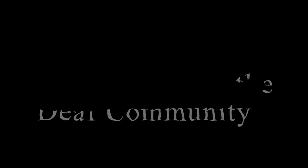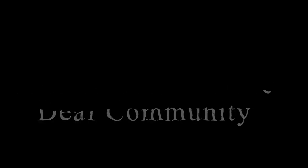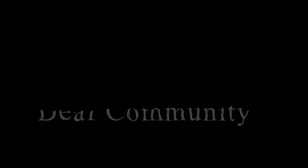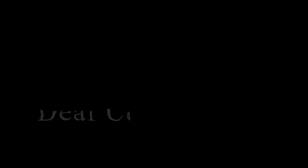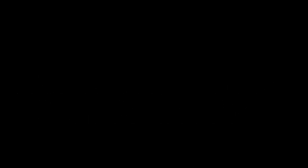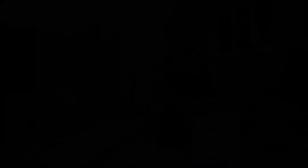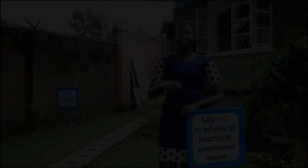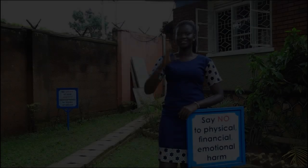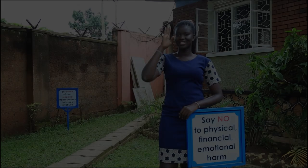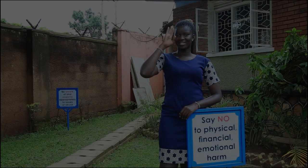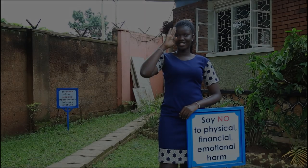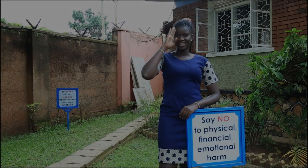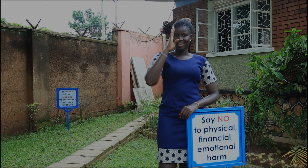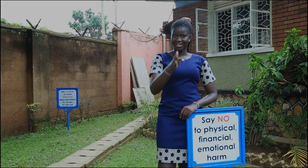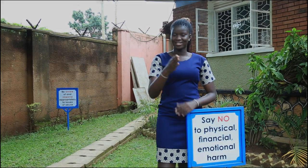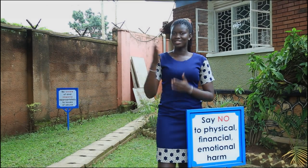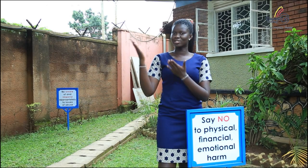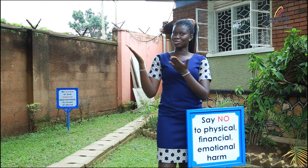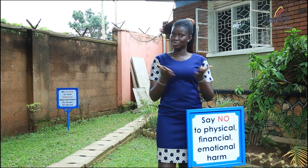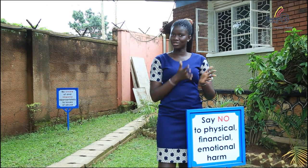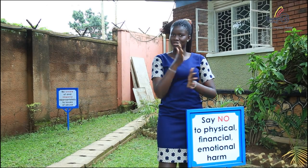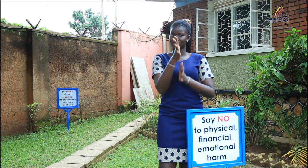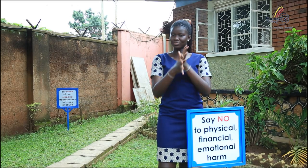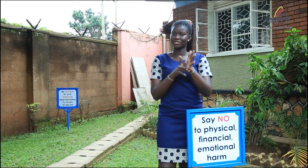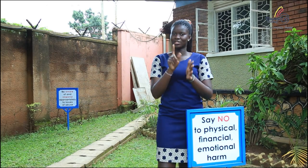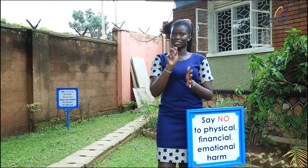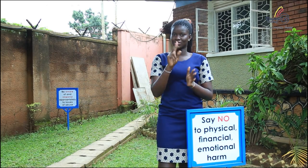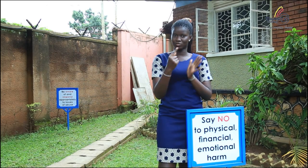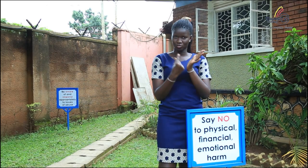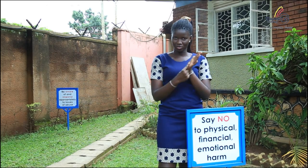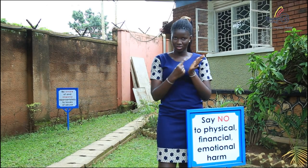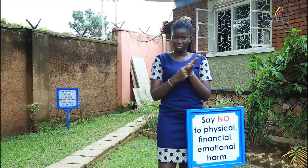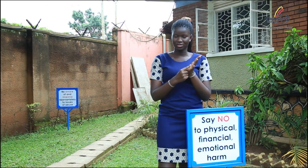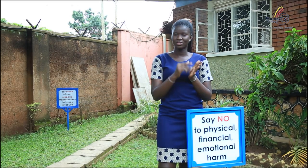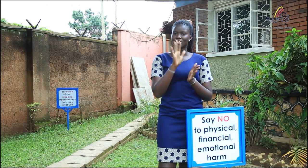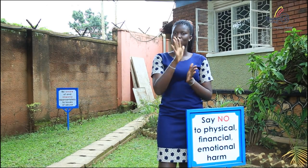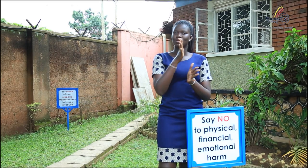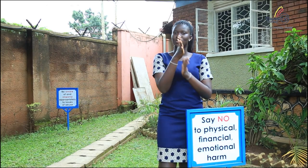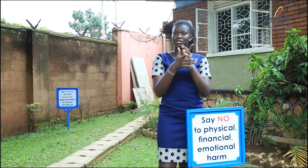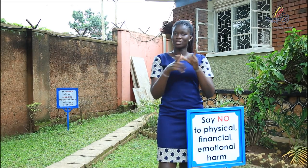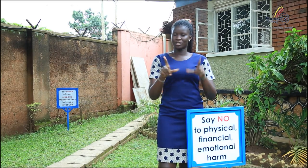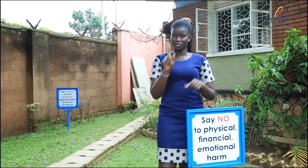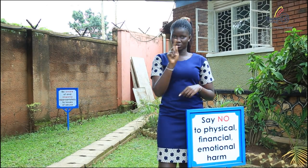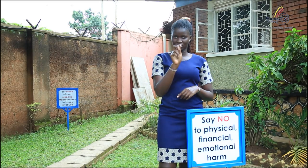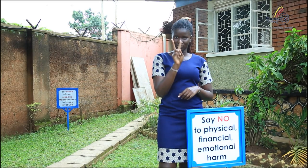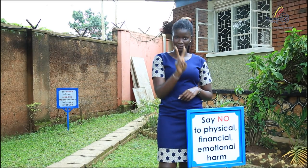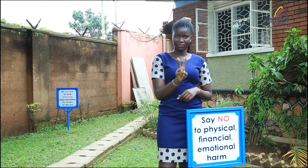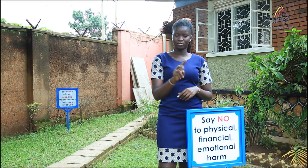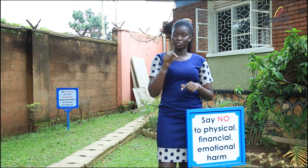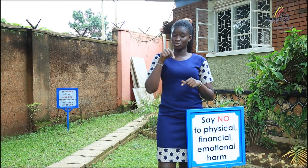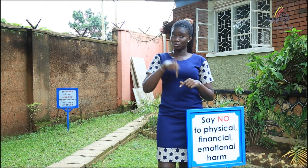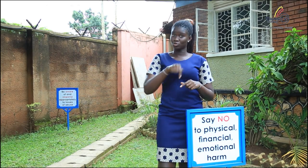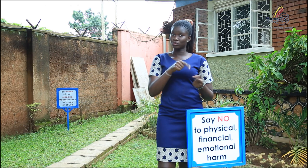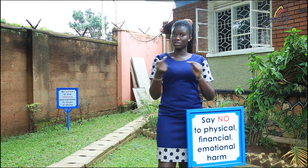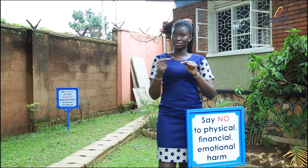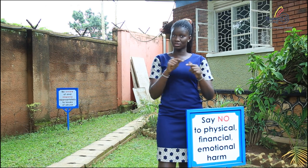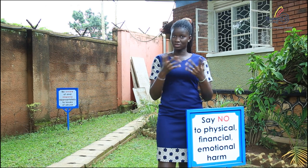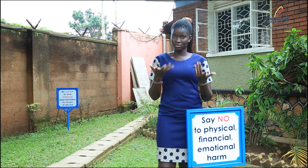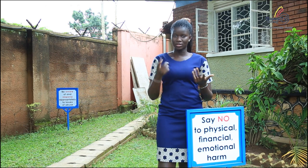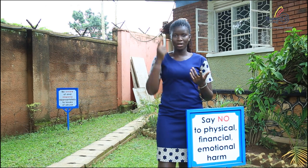hello welcome to science tv uganda your sign language tv channel today on